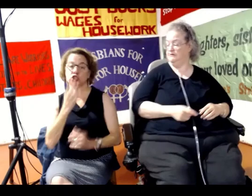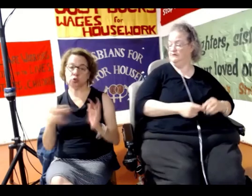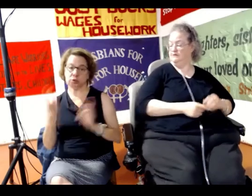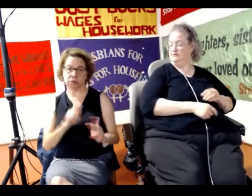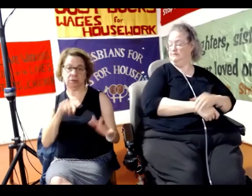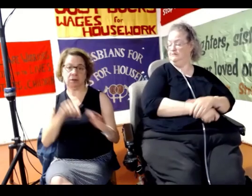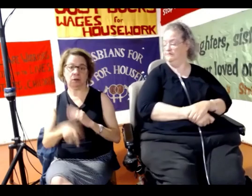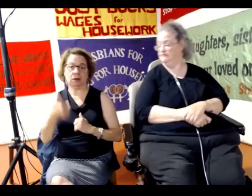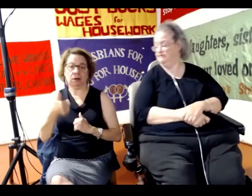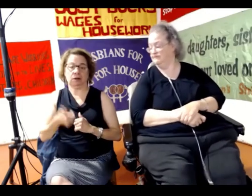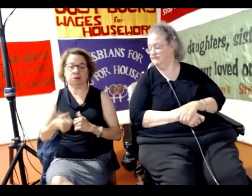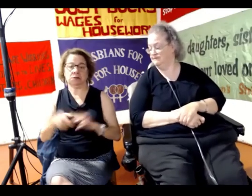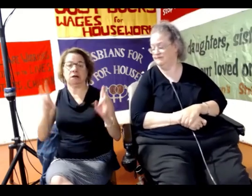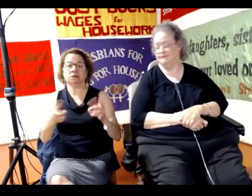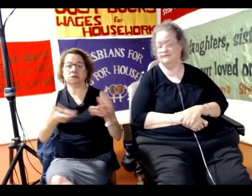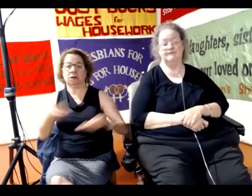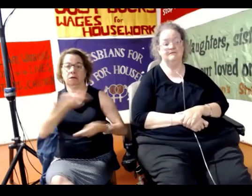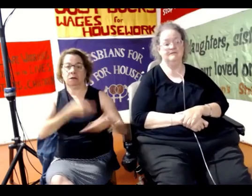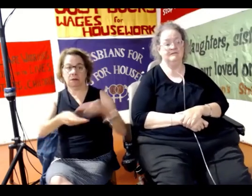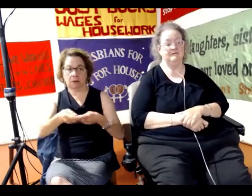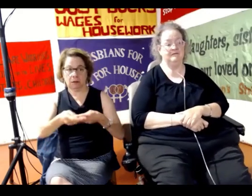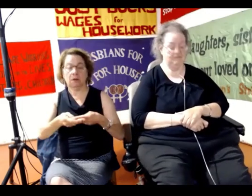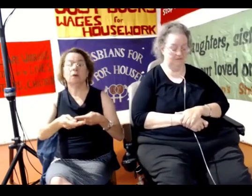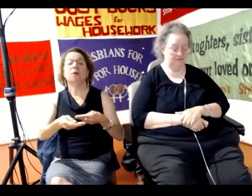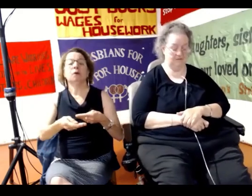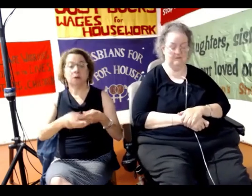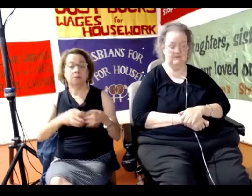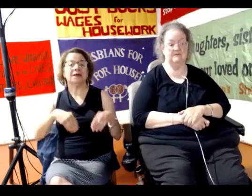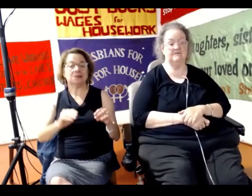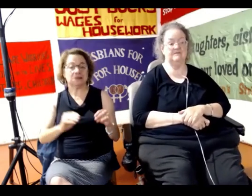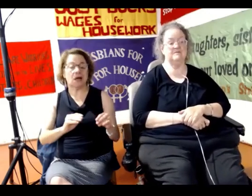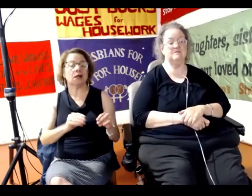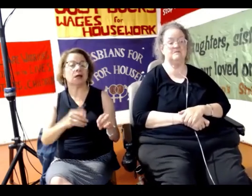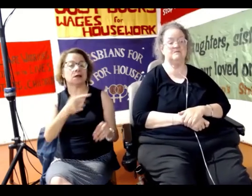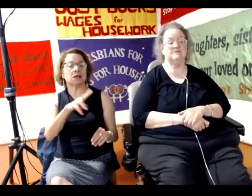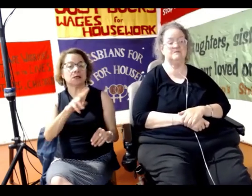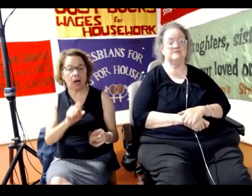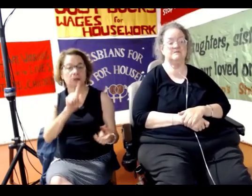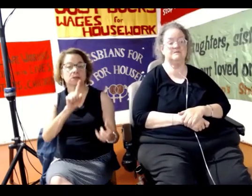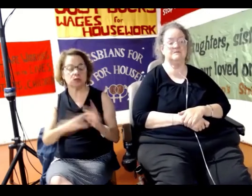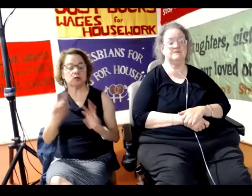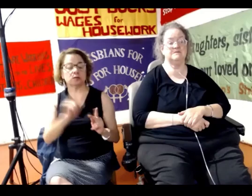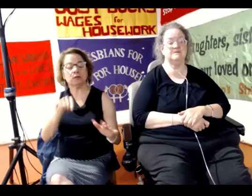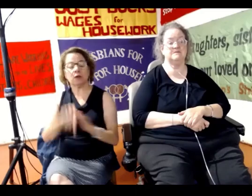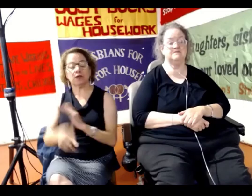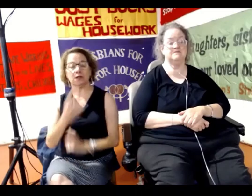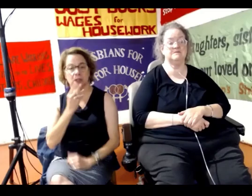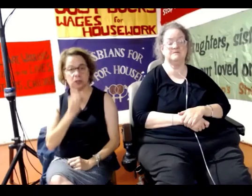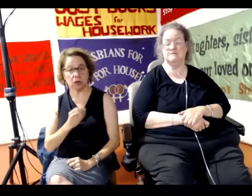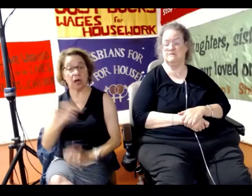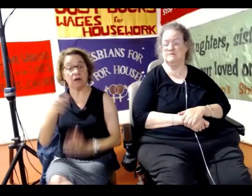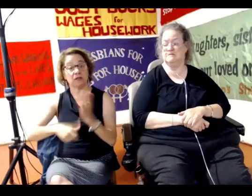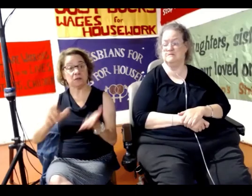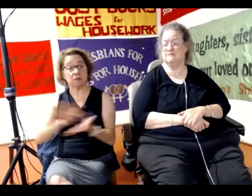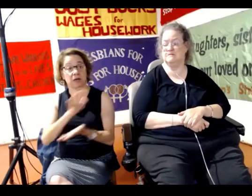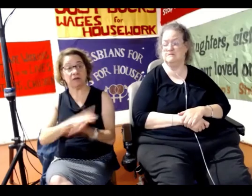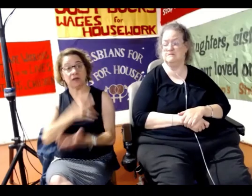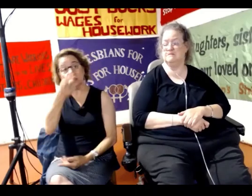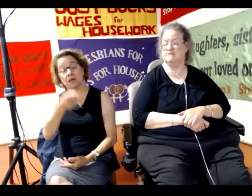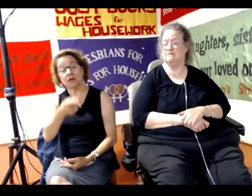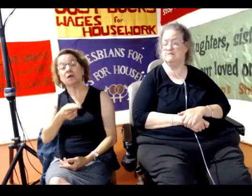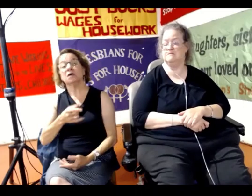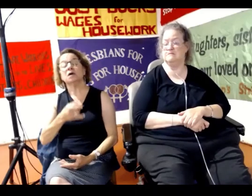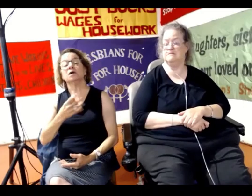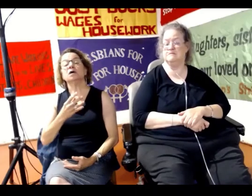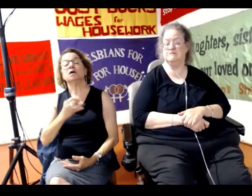So, Aijan wrote this pamphlet, Israel's worldwide role in repression, about 10 years